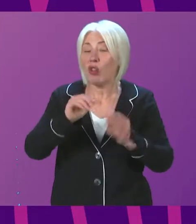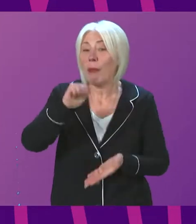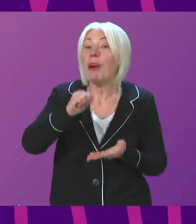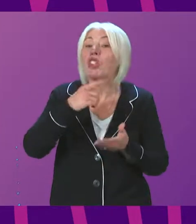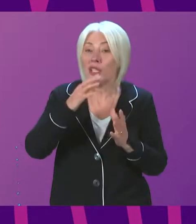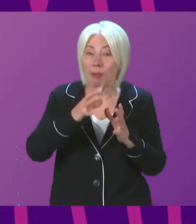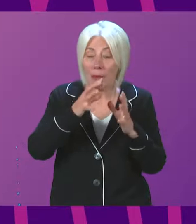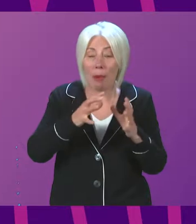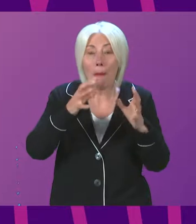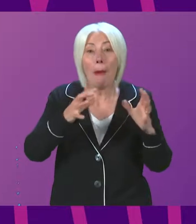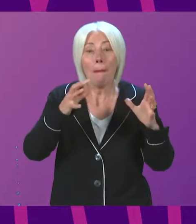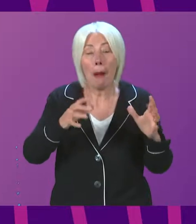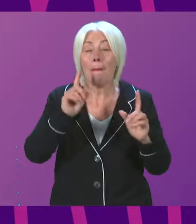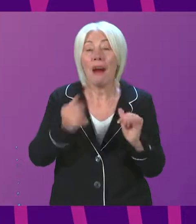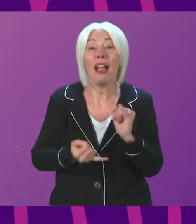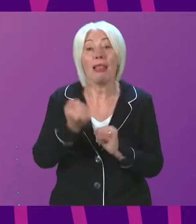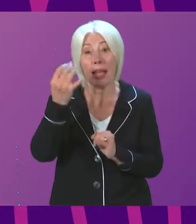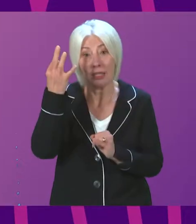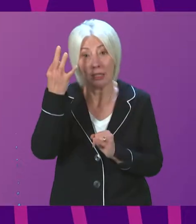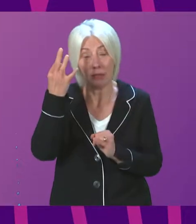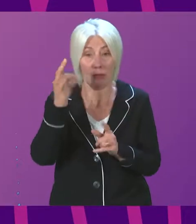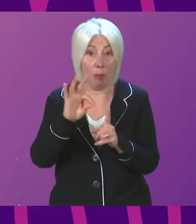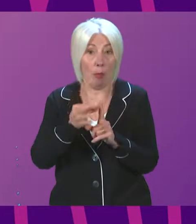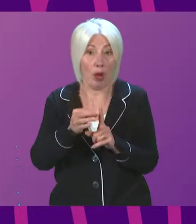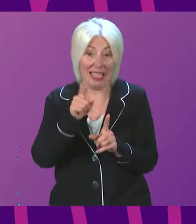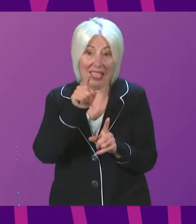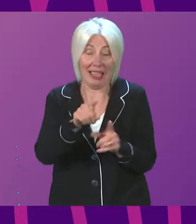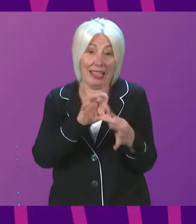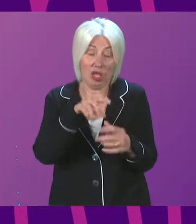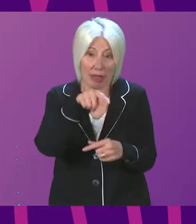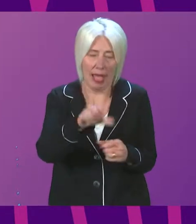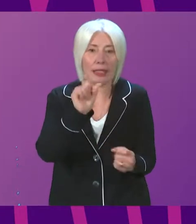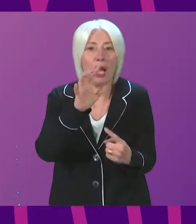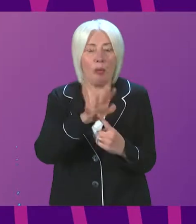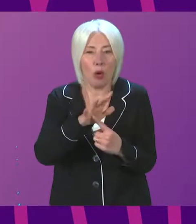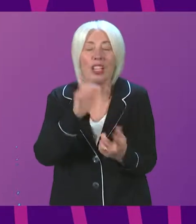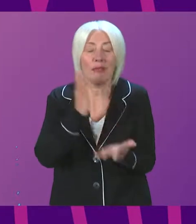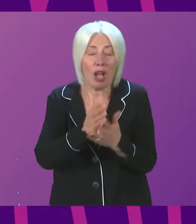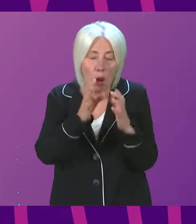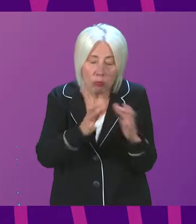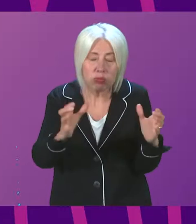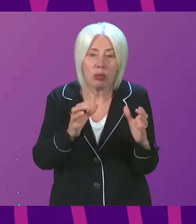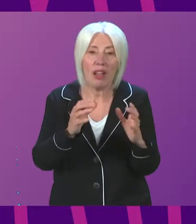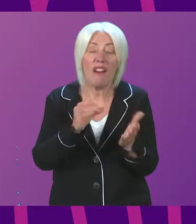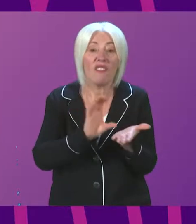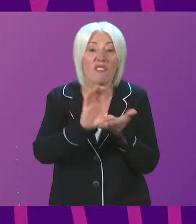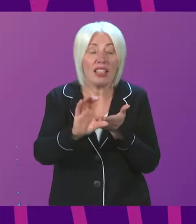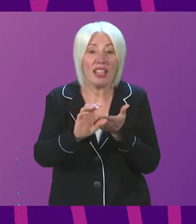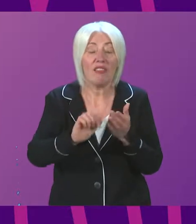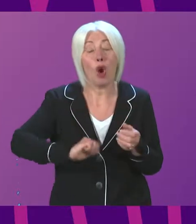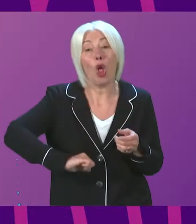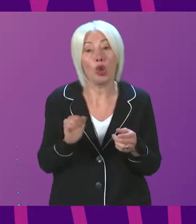and the final point I would make in this context the most important point we are increasing the funding for the Scottish